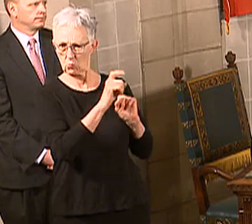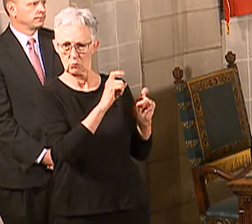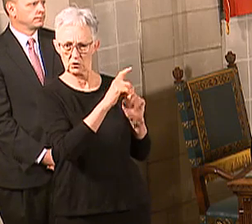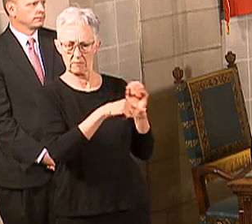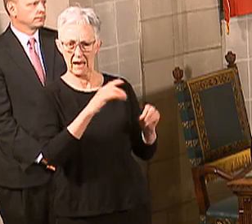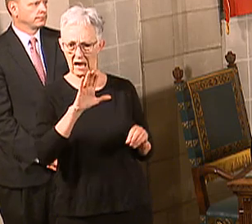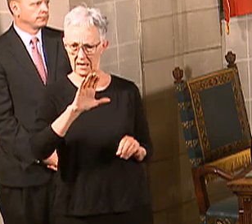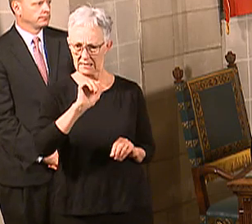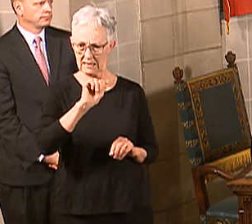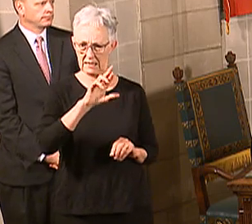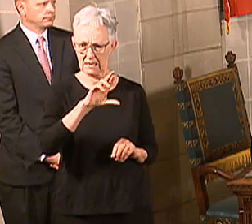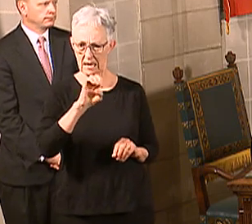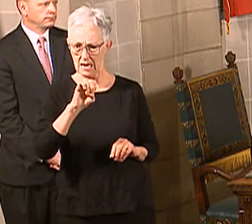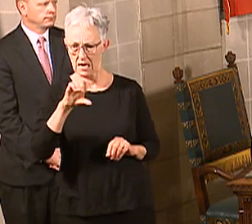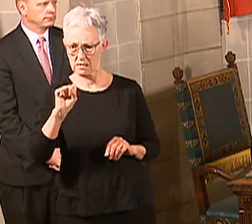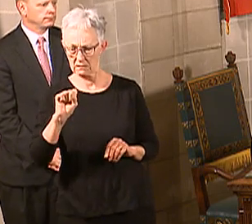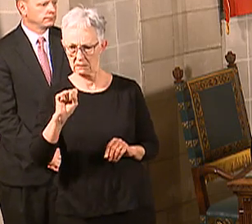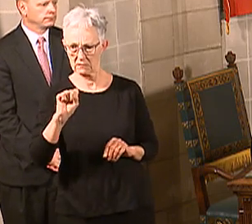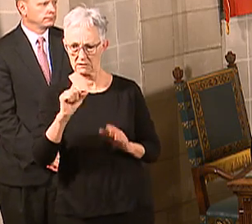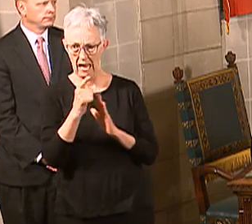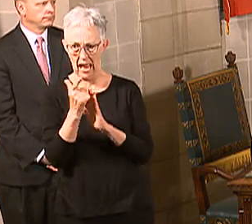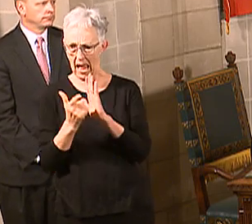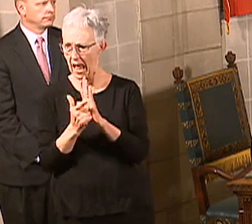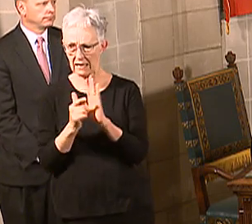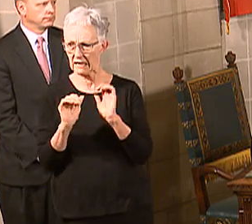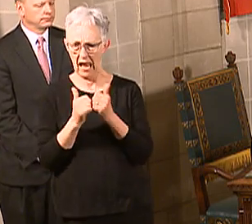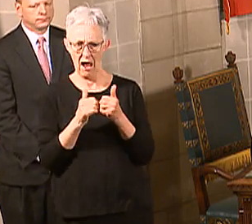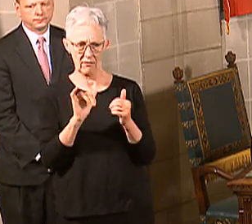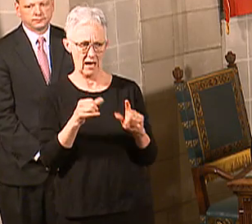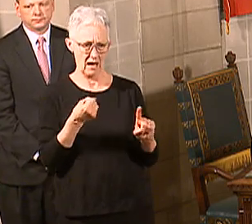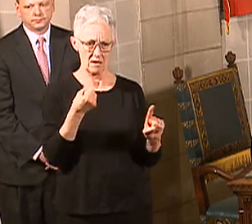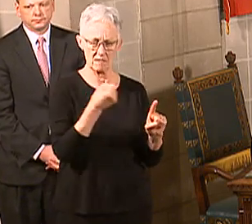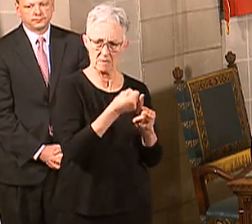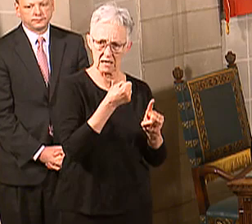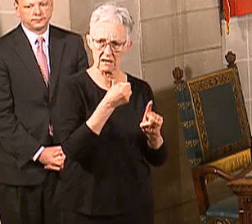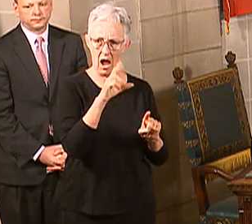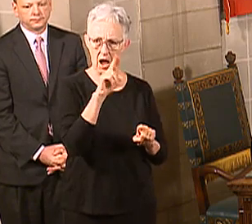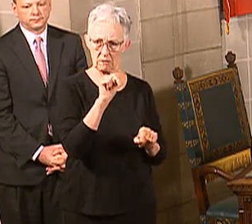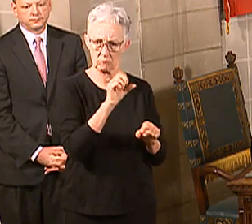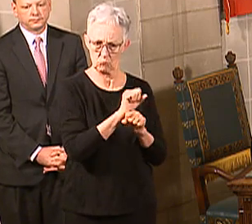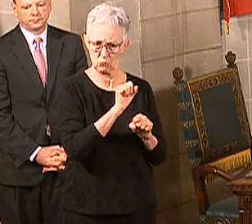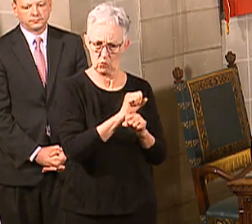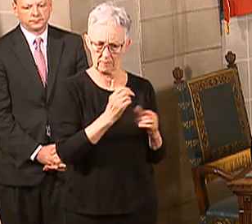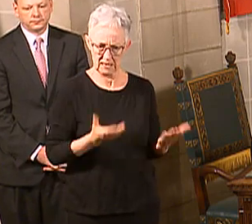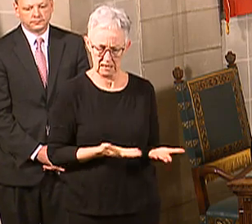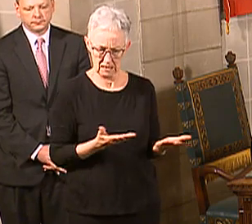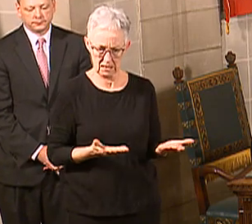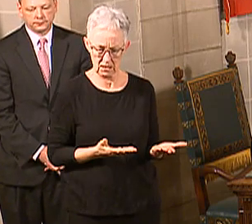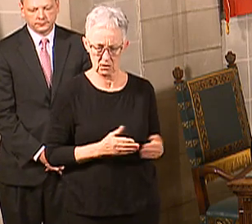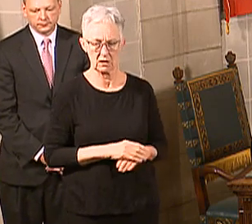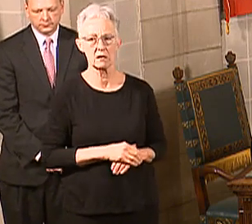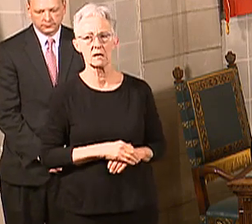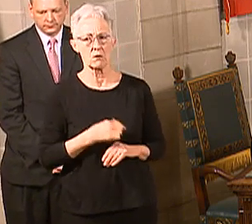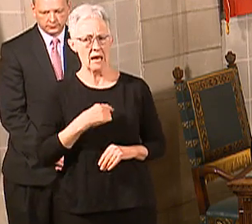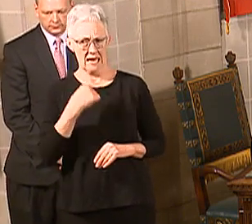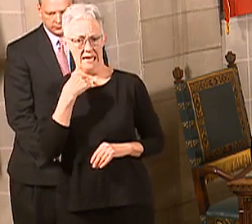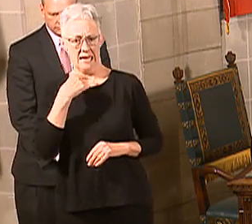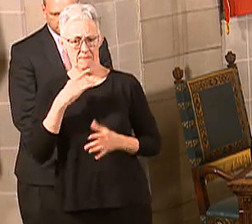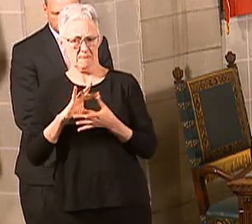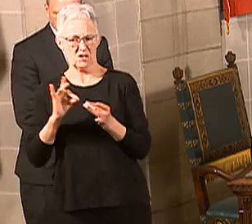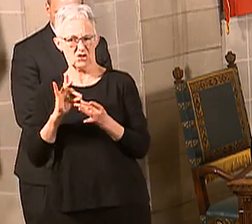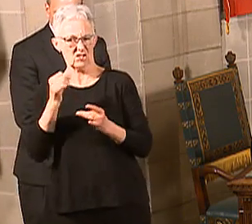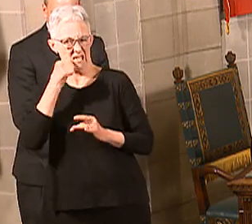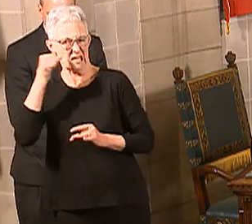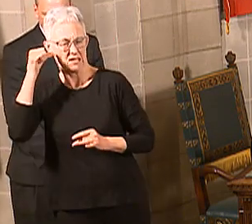and what that means for unemployment, specifically here in Nebraska, and again, I think I said this yesterday, but I just want to remind people again, so this is specifically about